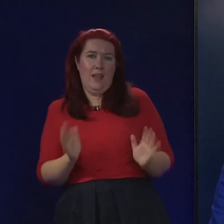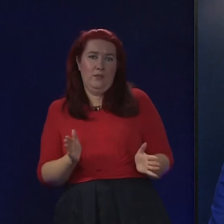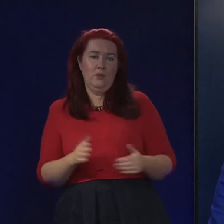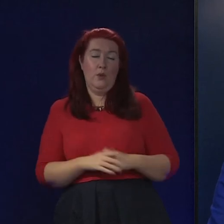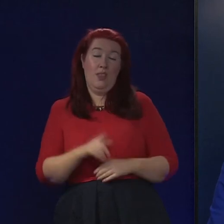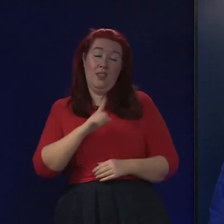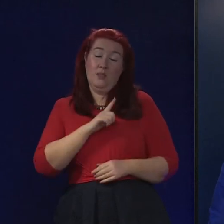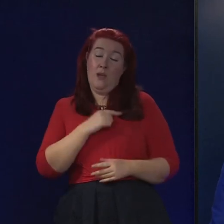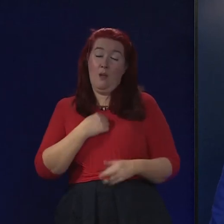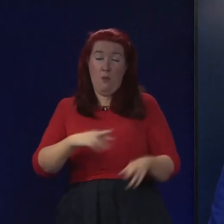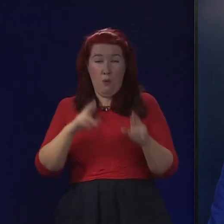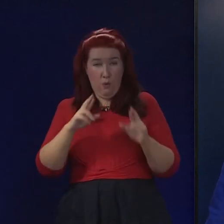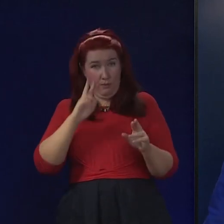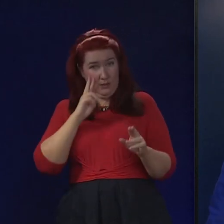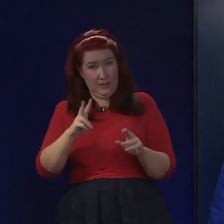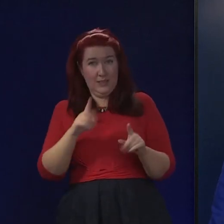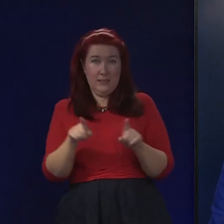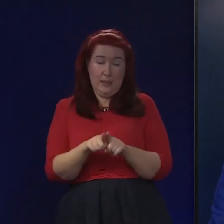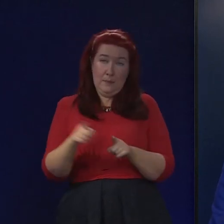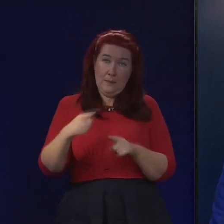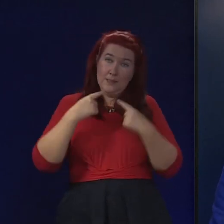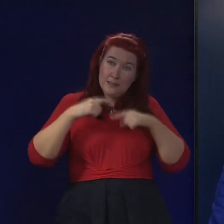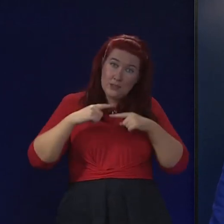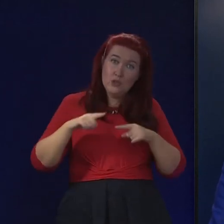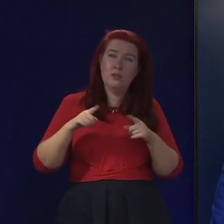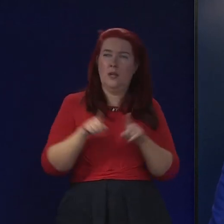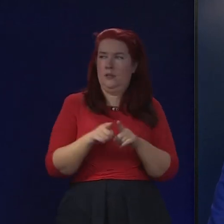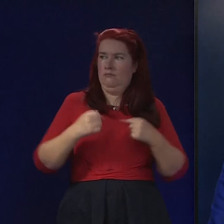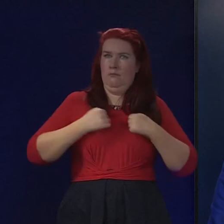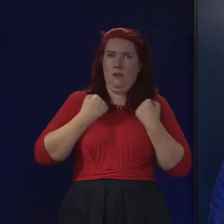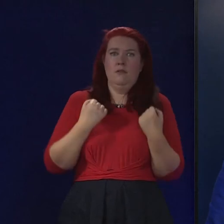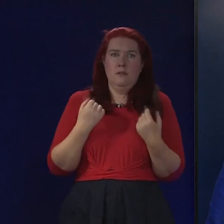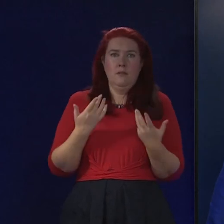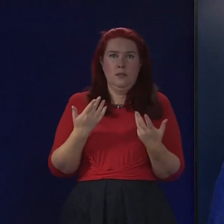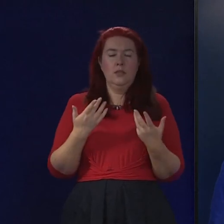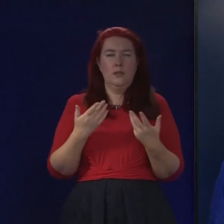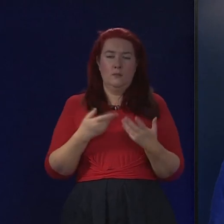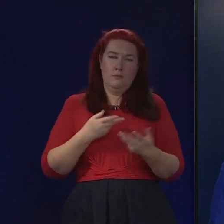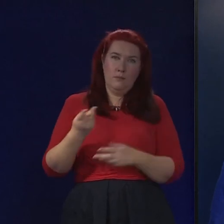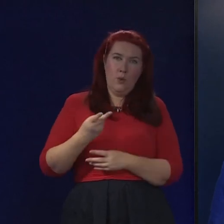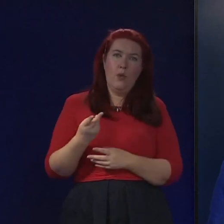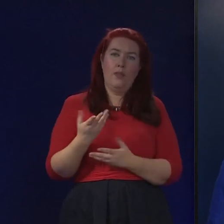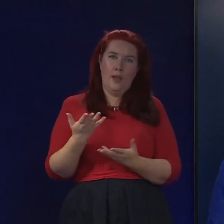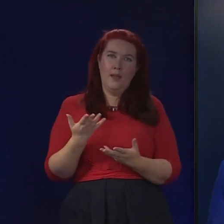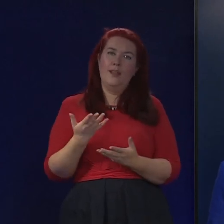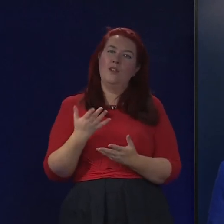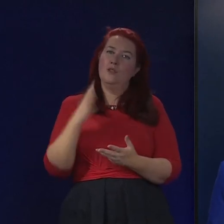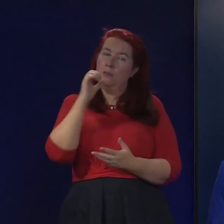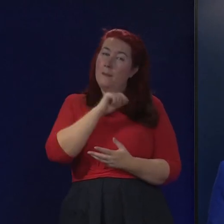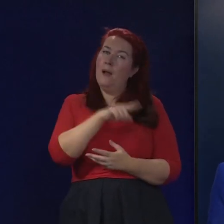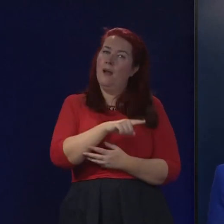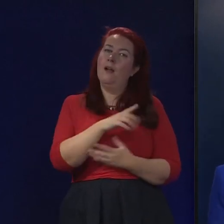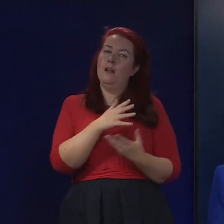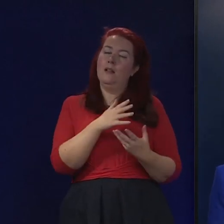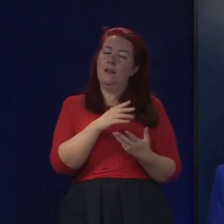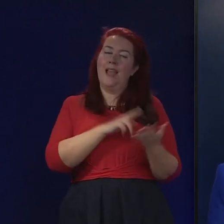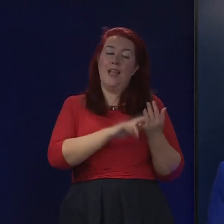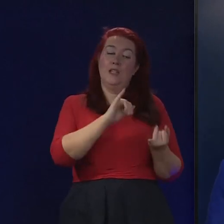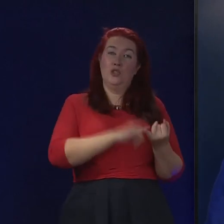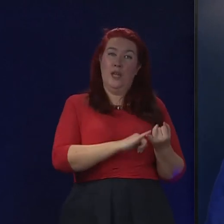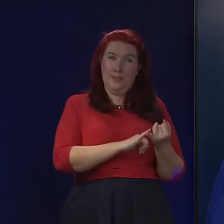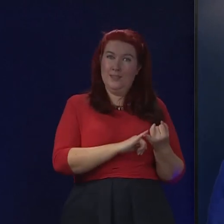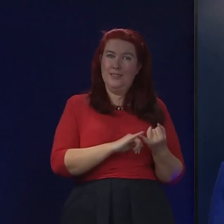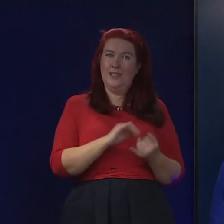we will see that compromise on both sides. And remember, unlike the NHS, COSLA is a partner in